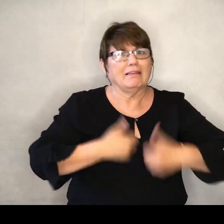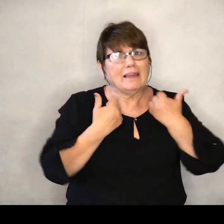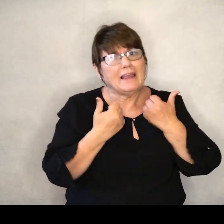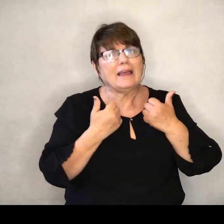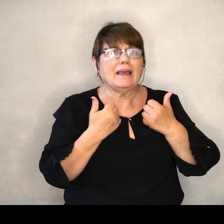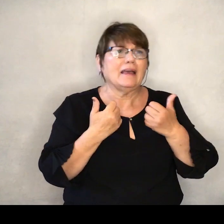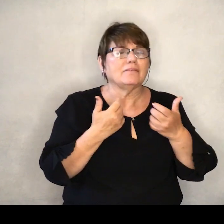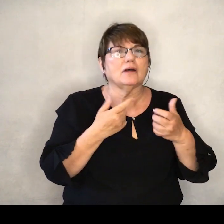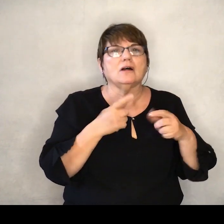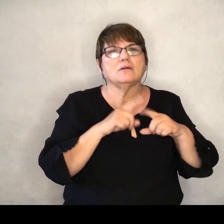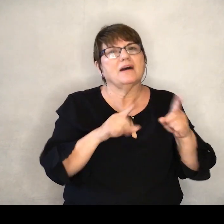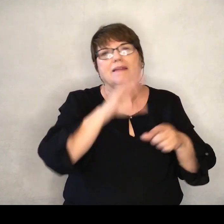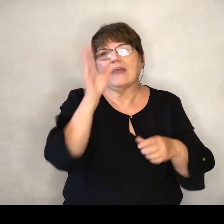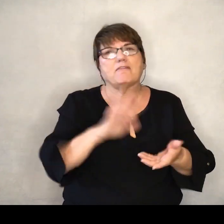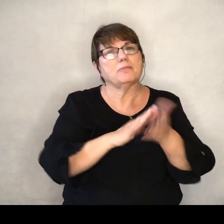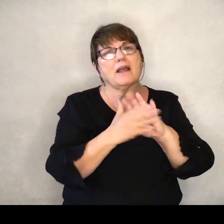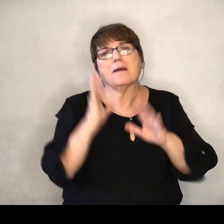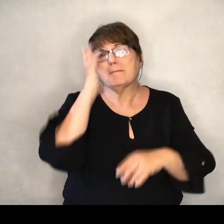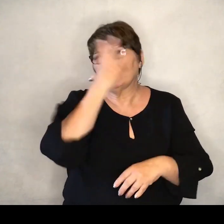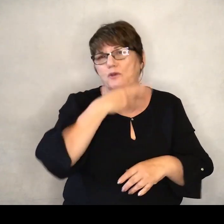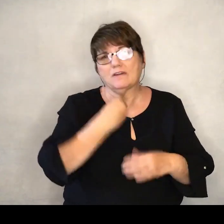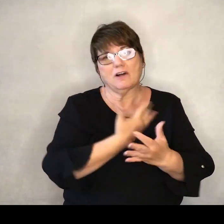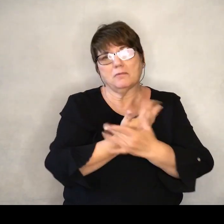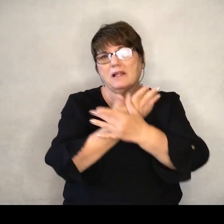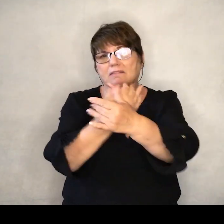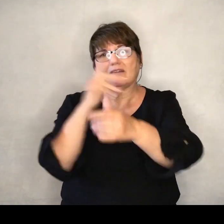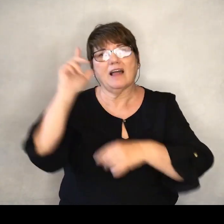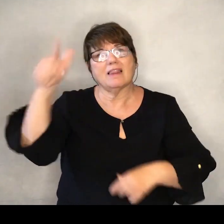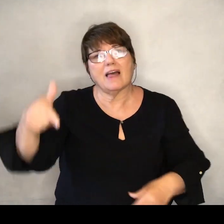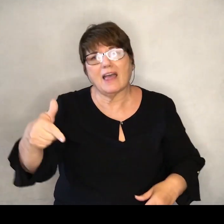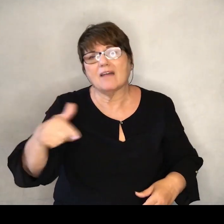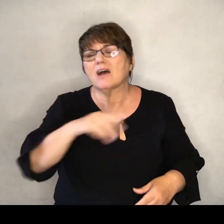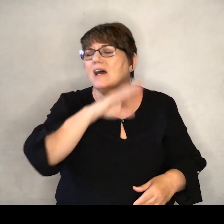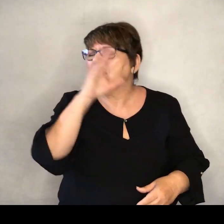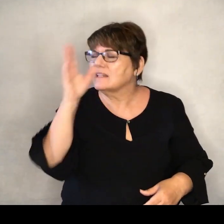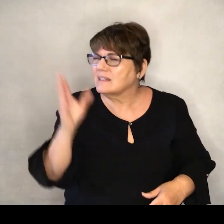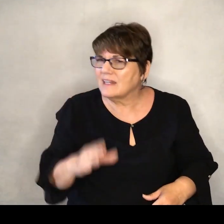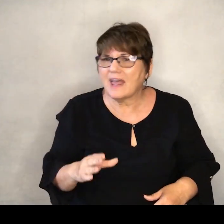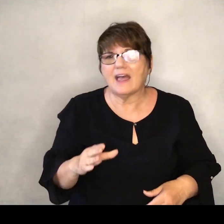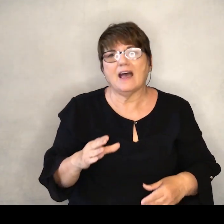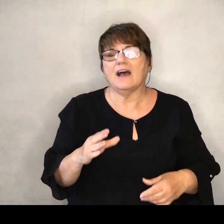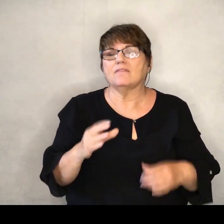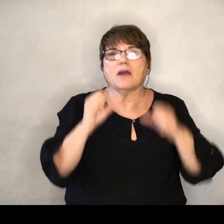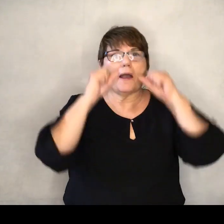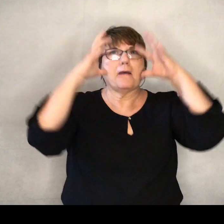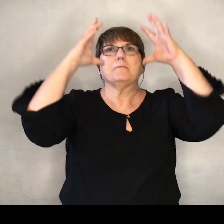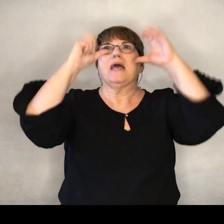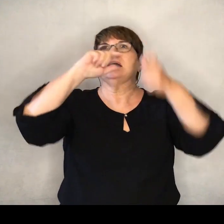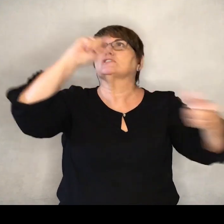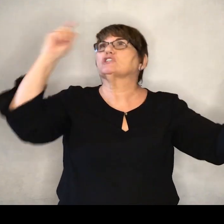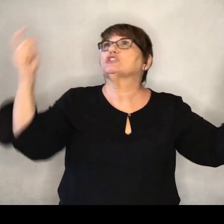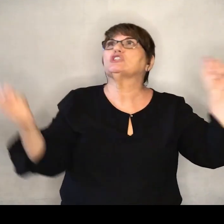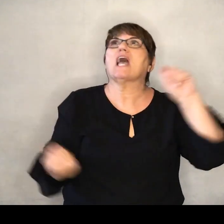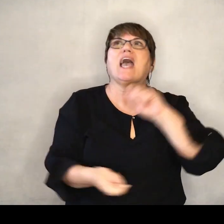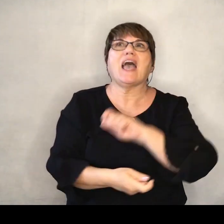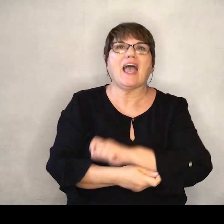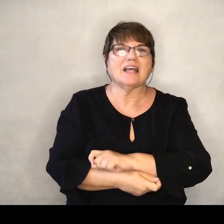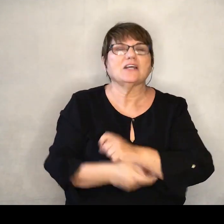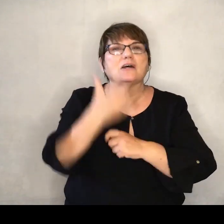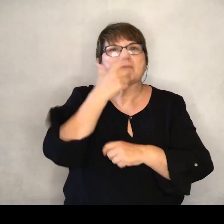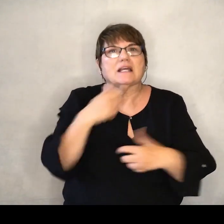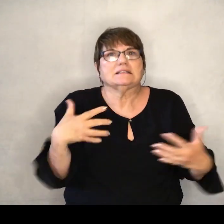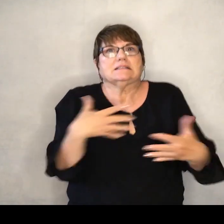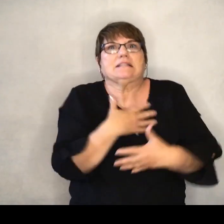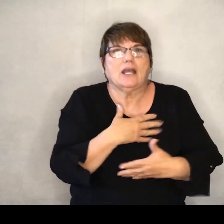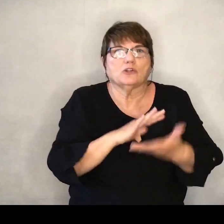will never become a beautiful butterfly. He will never make that amazing change because he's